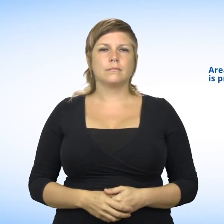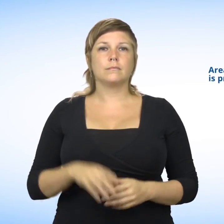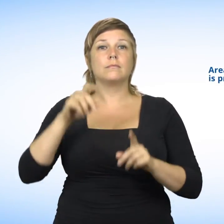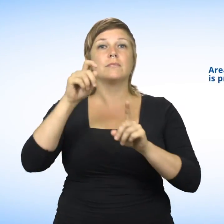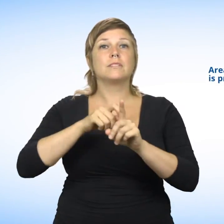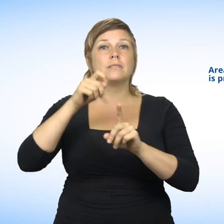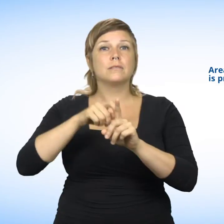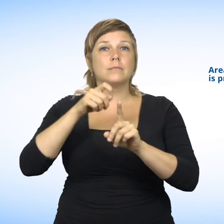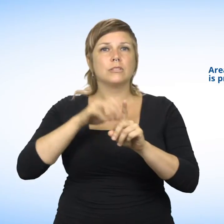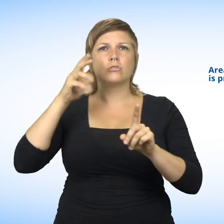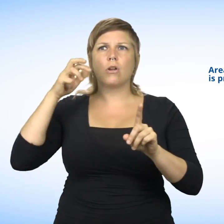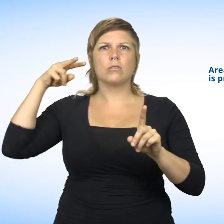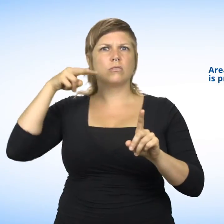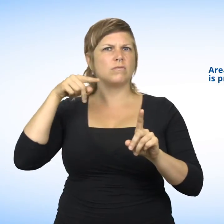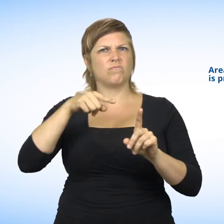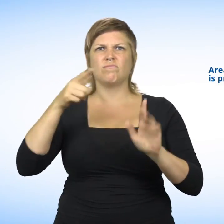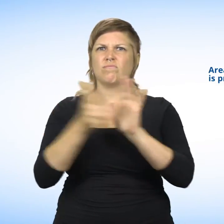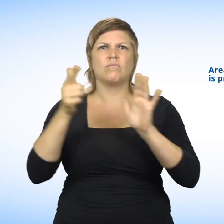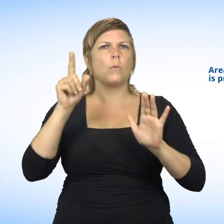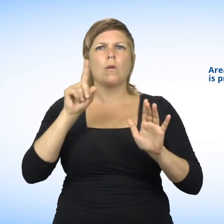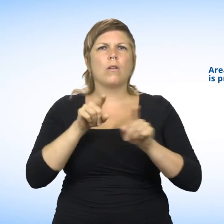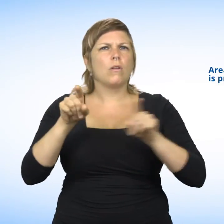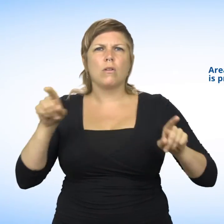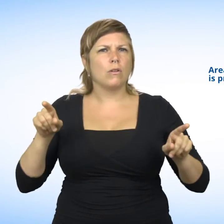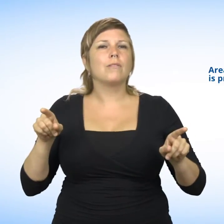Harassment is prohibited by the Charter in the following areas.